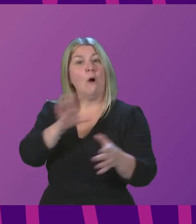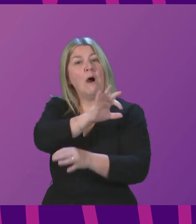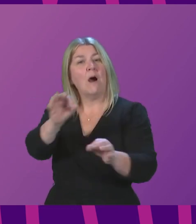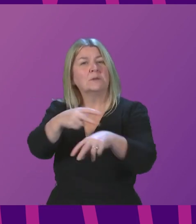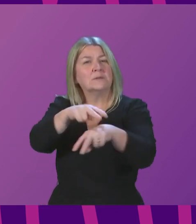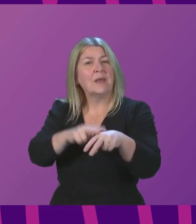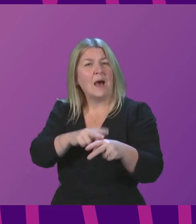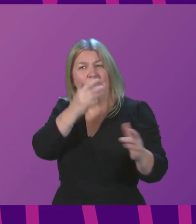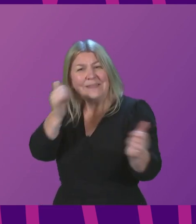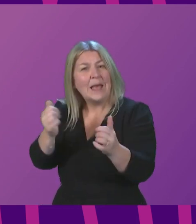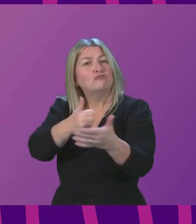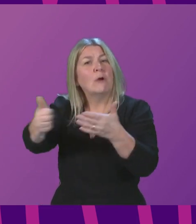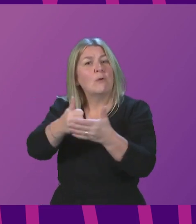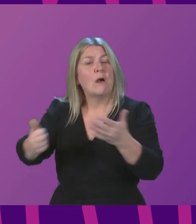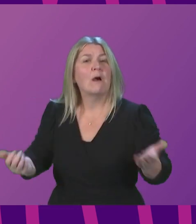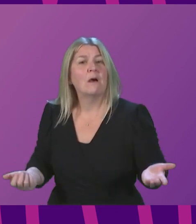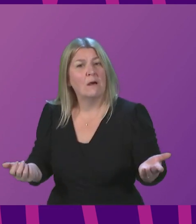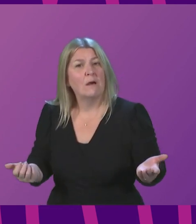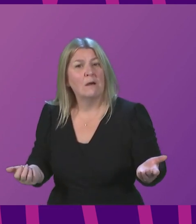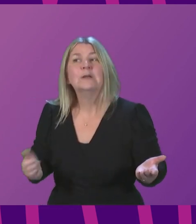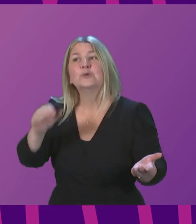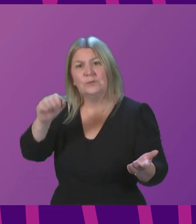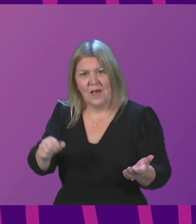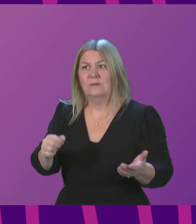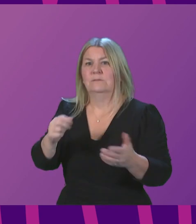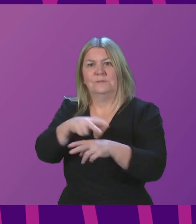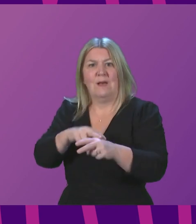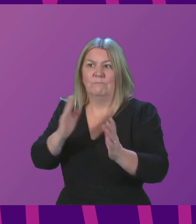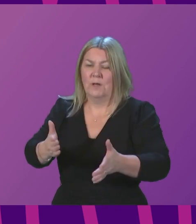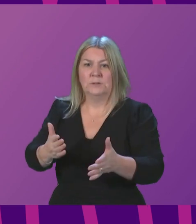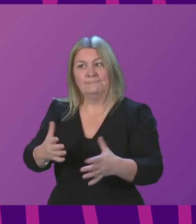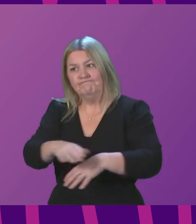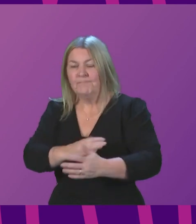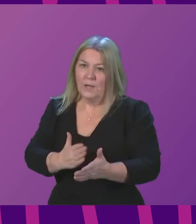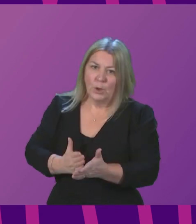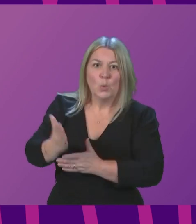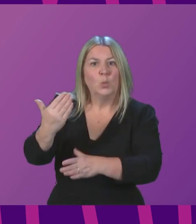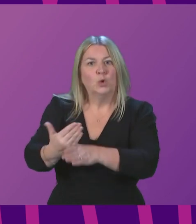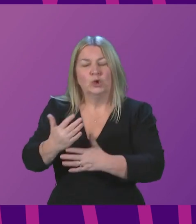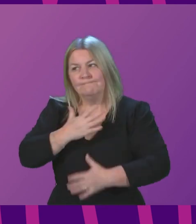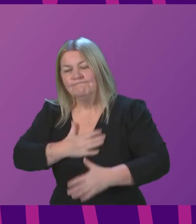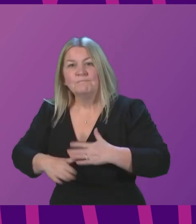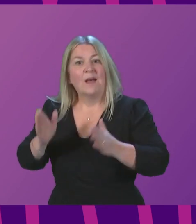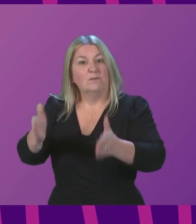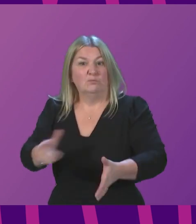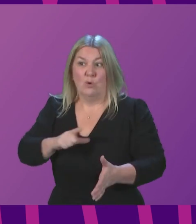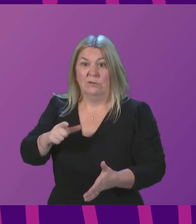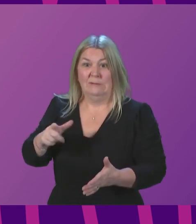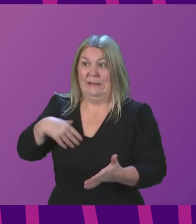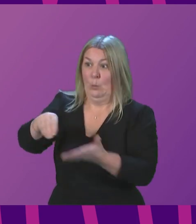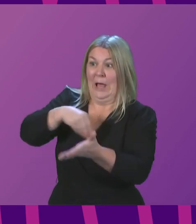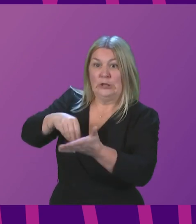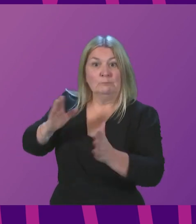important that where people have to go to work, not only through financial provision, but also through the mitigations that are in place, we do everything we can to protect them.